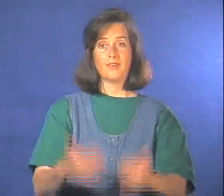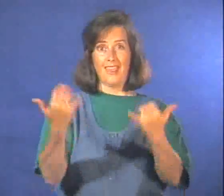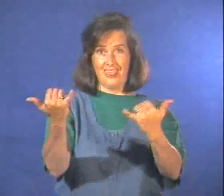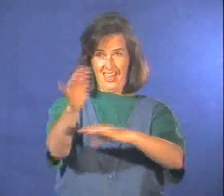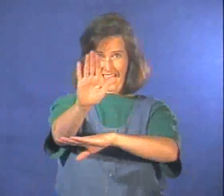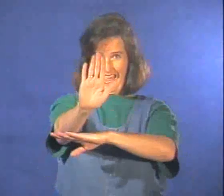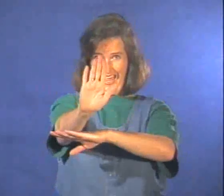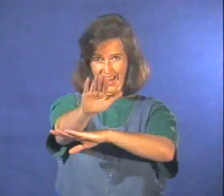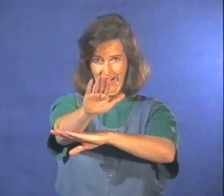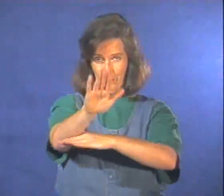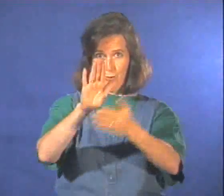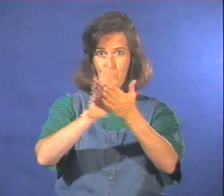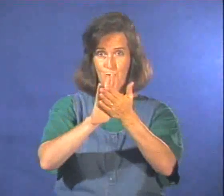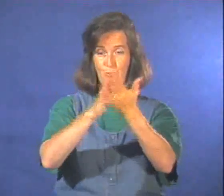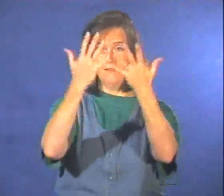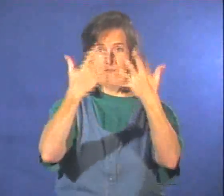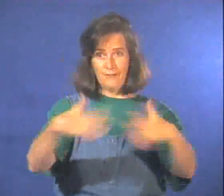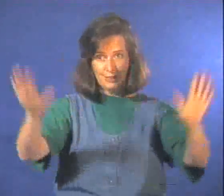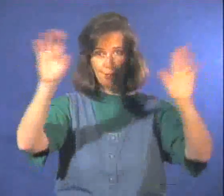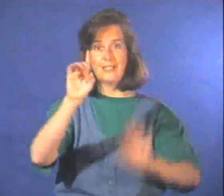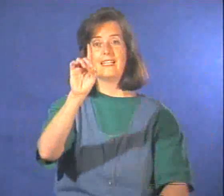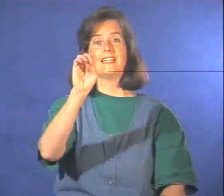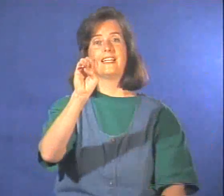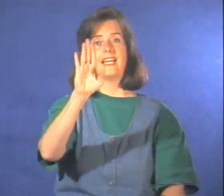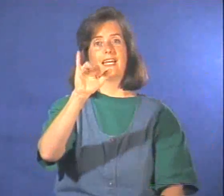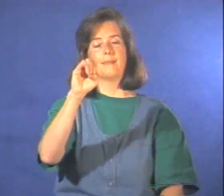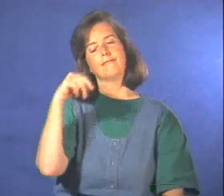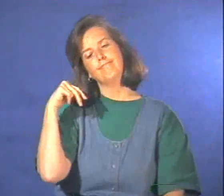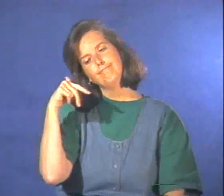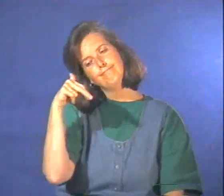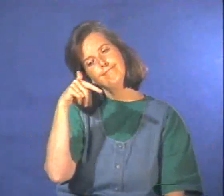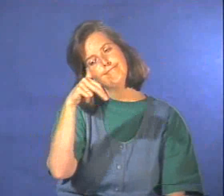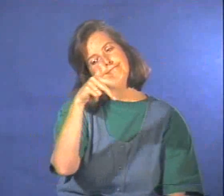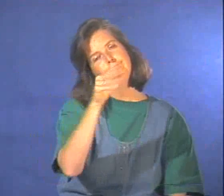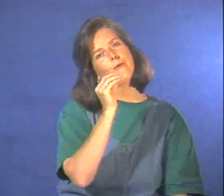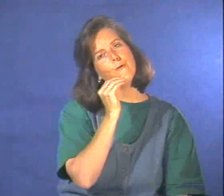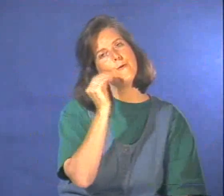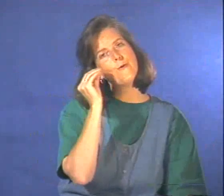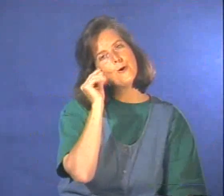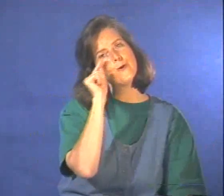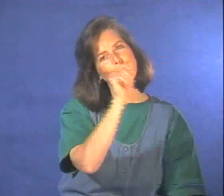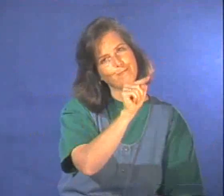That afternoon, after school, Debbie walks home. I'm